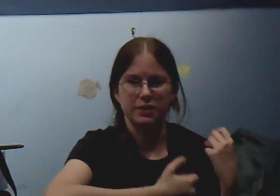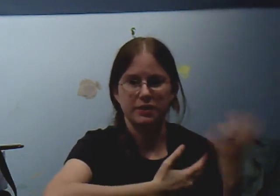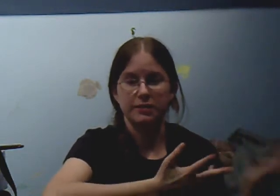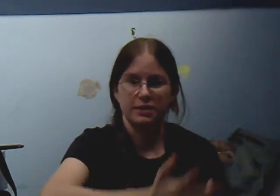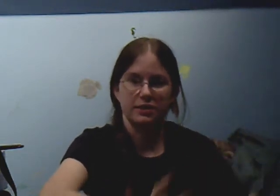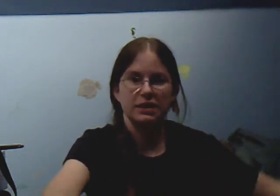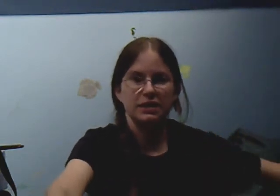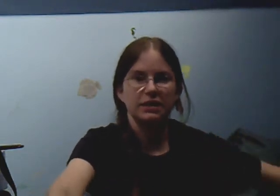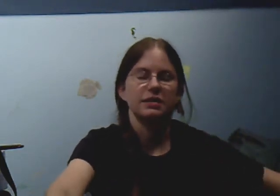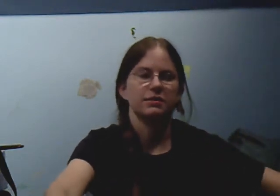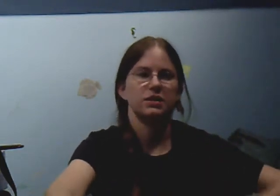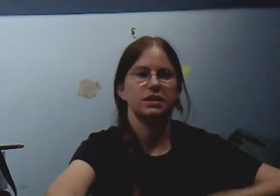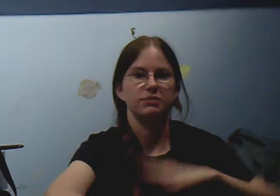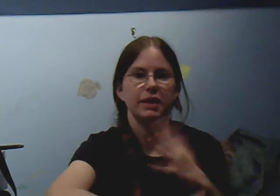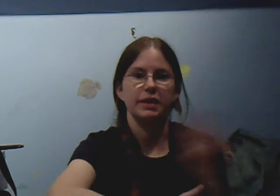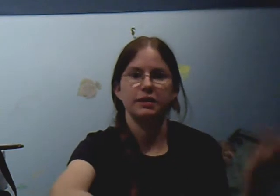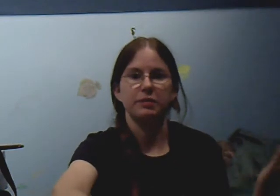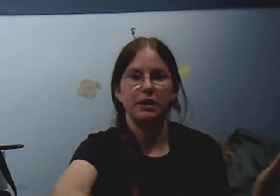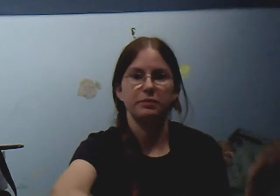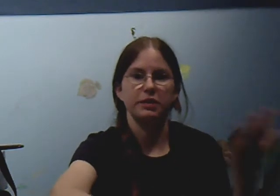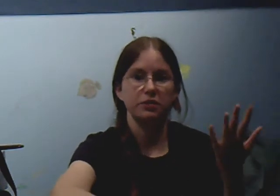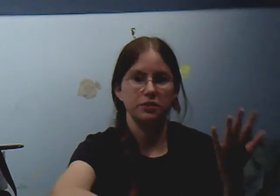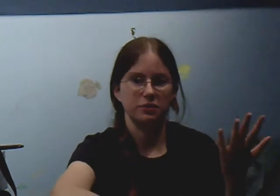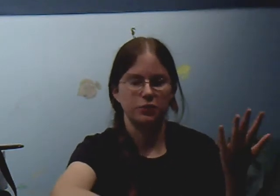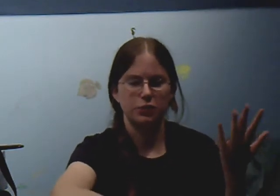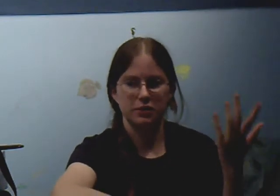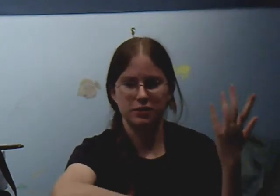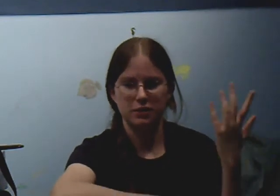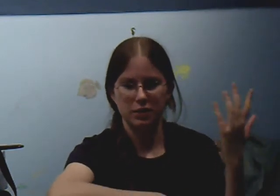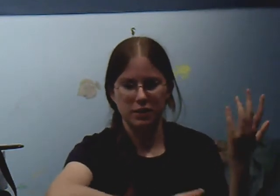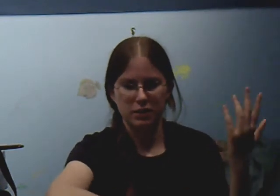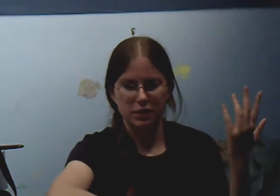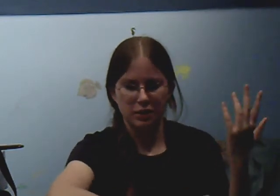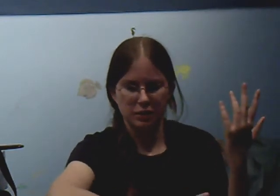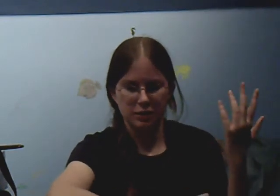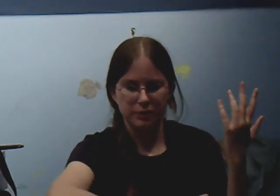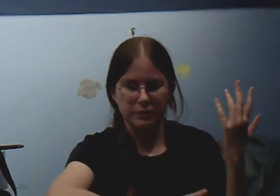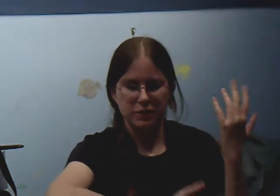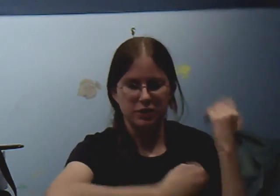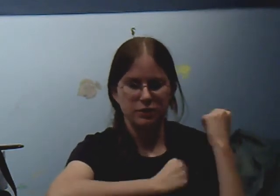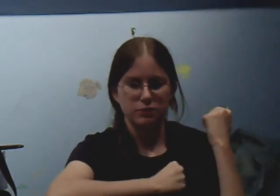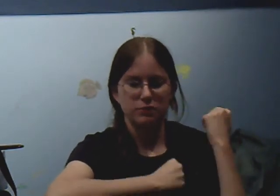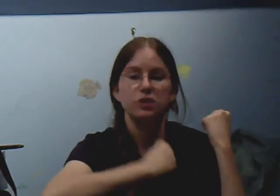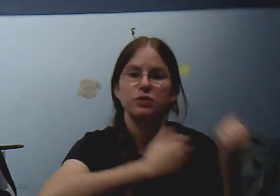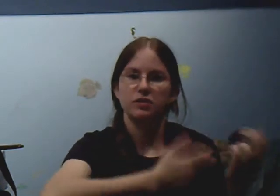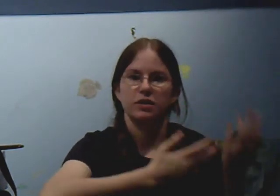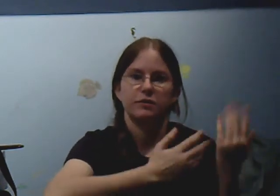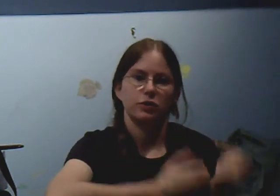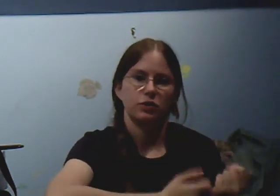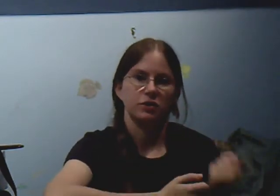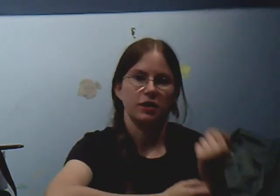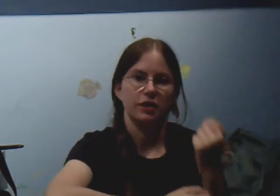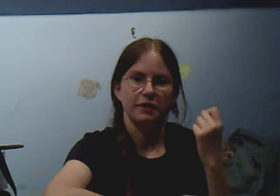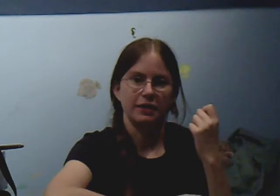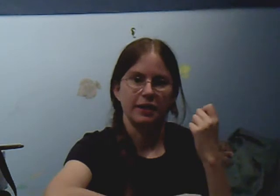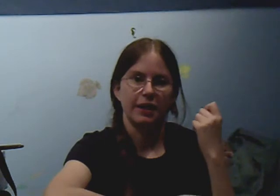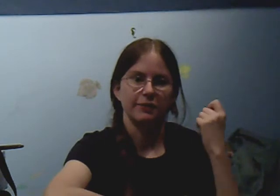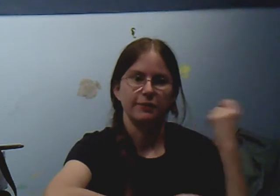because, I mean, she did, she ended up helping others, of course. She, she was there for herself, and not